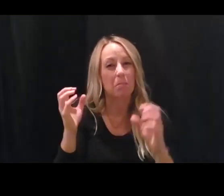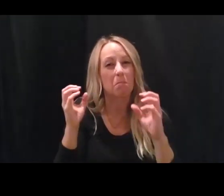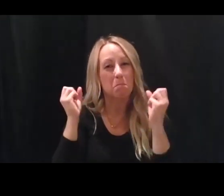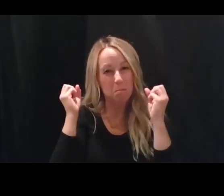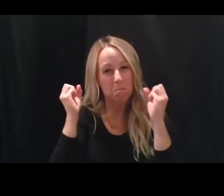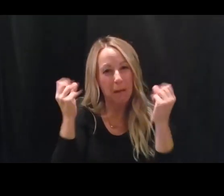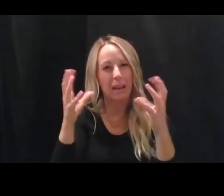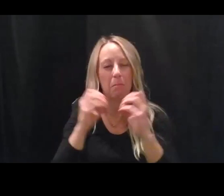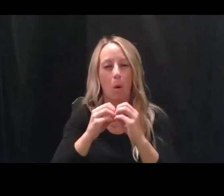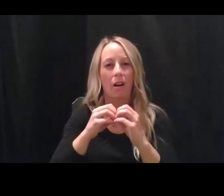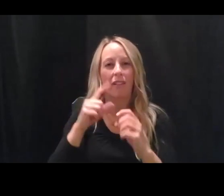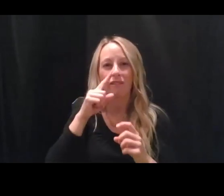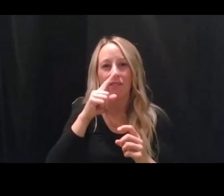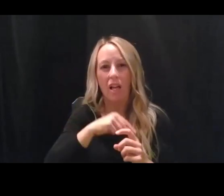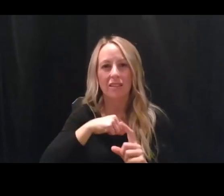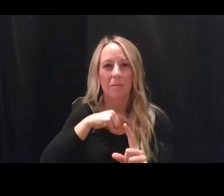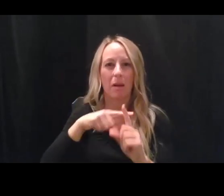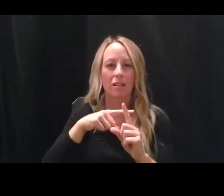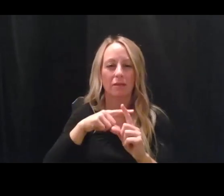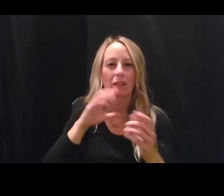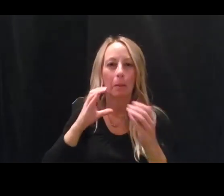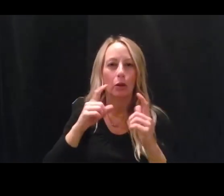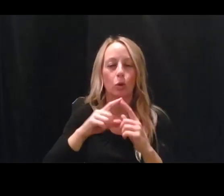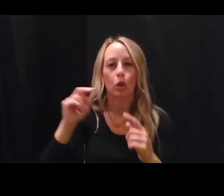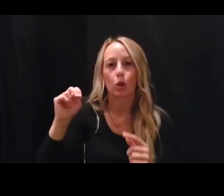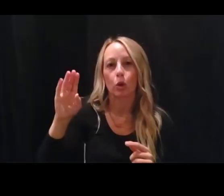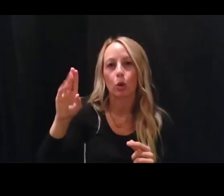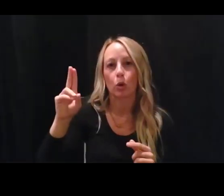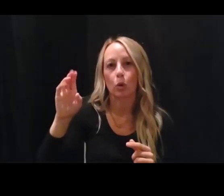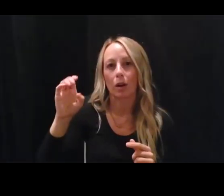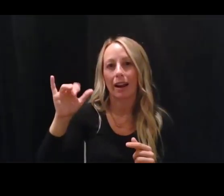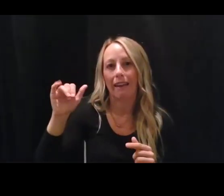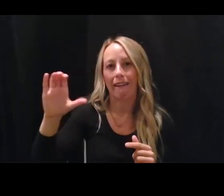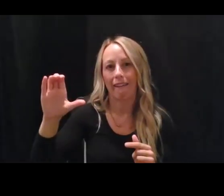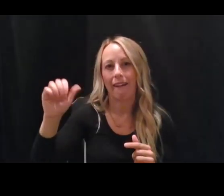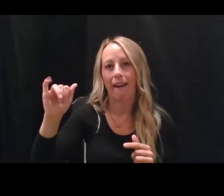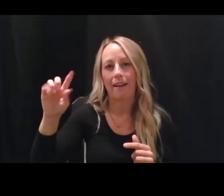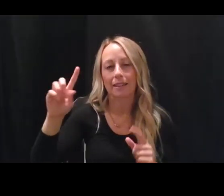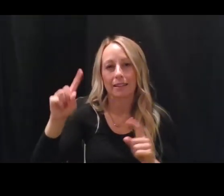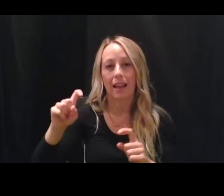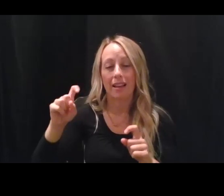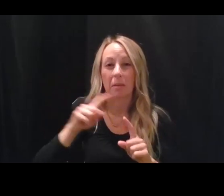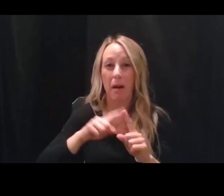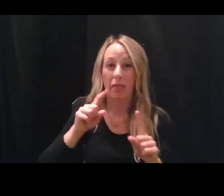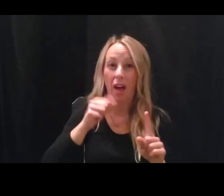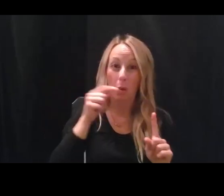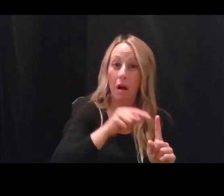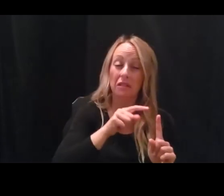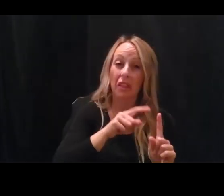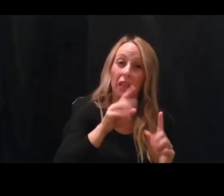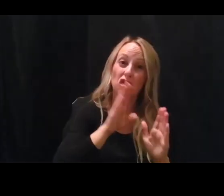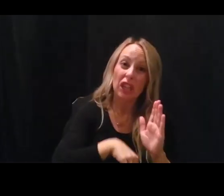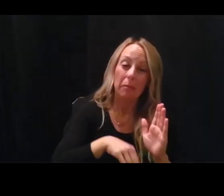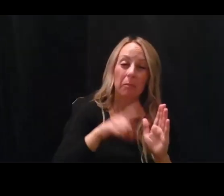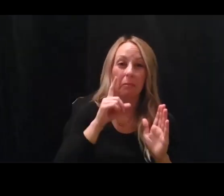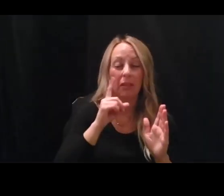positives than the nucleic acid test. But they're rapid, they're relatively cheap, and can